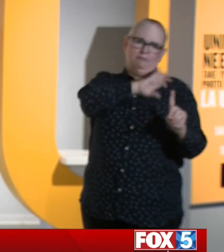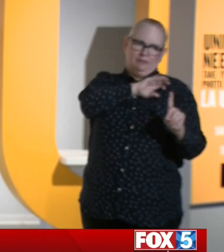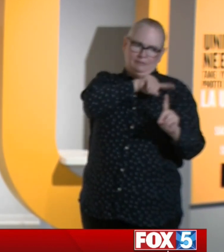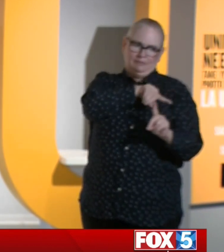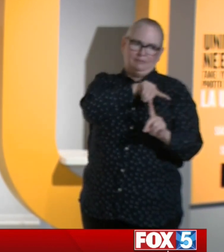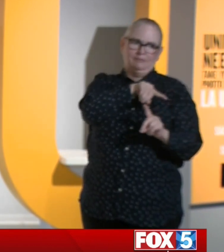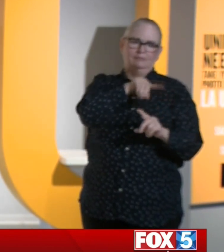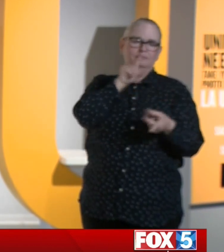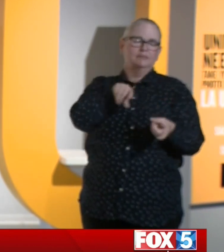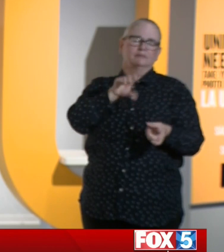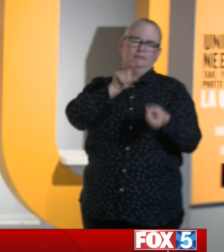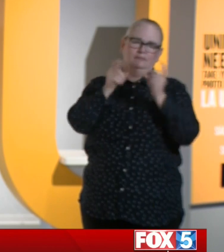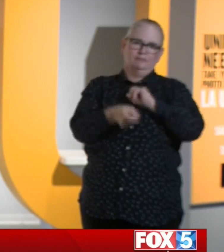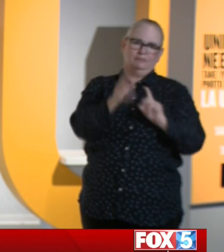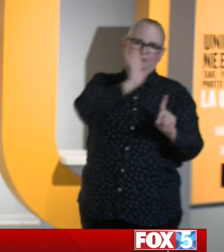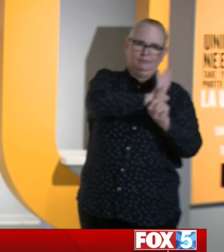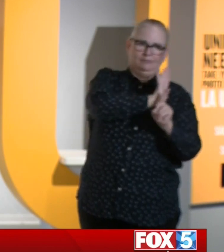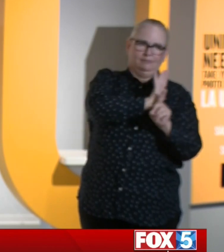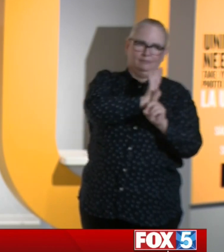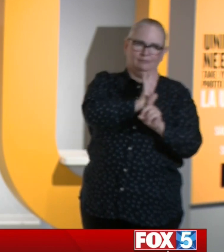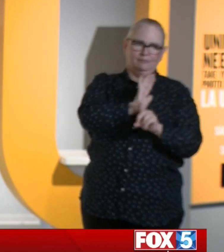conversation, but shift the practice.